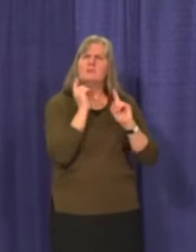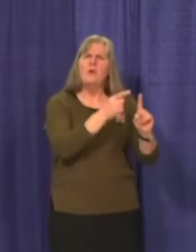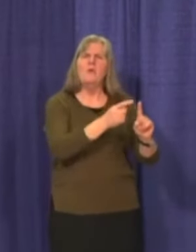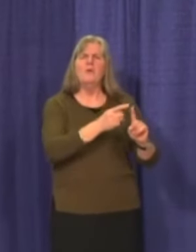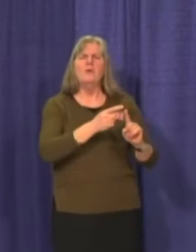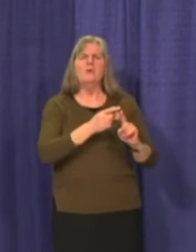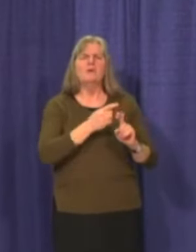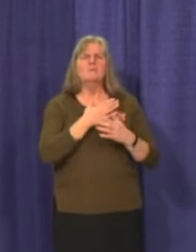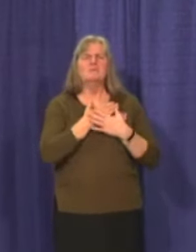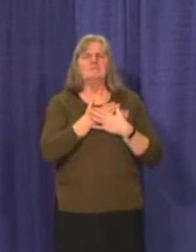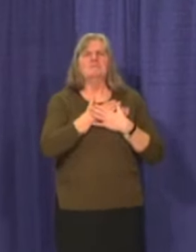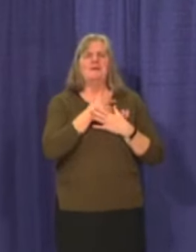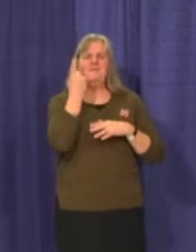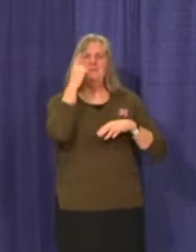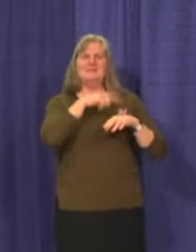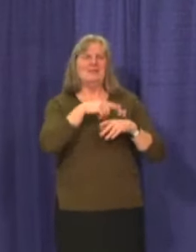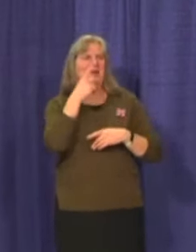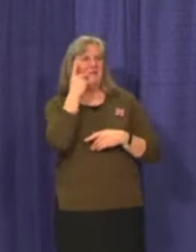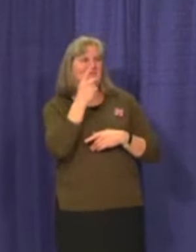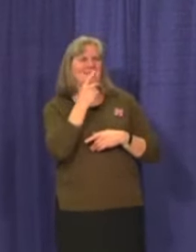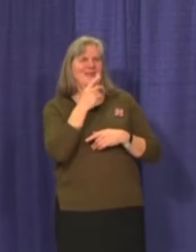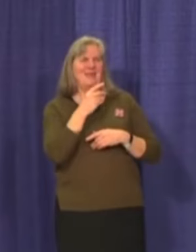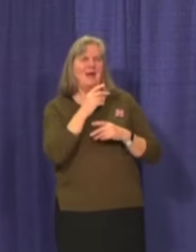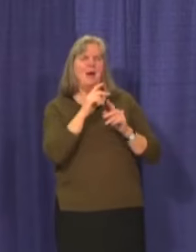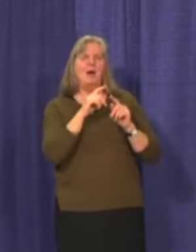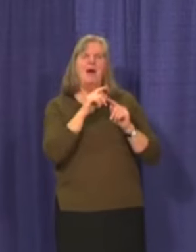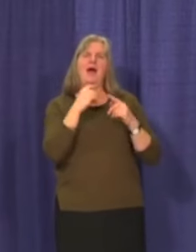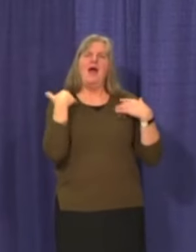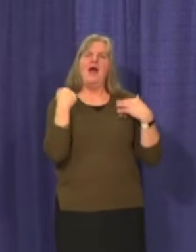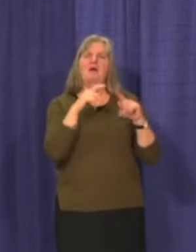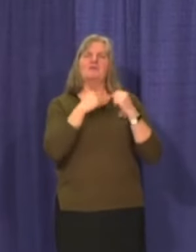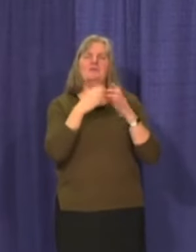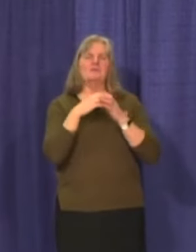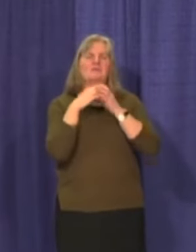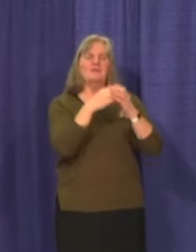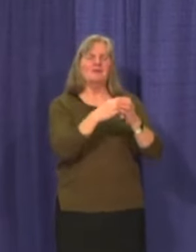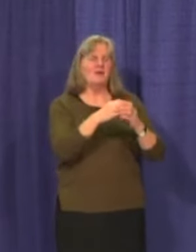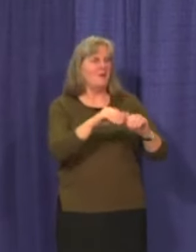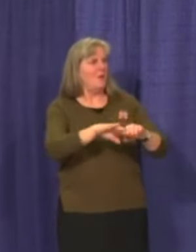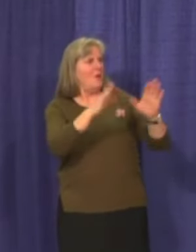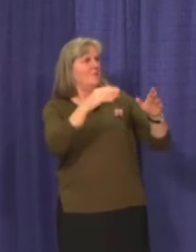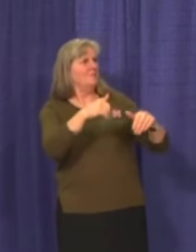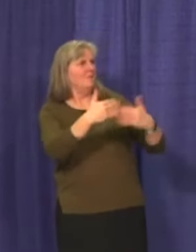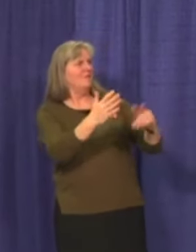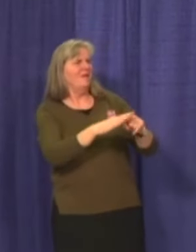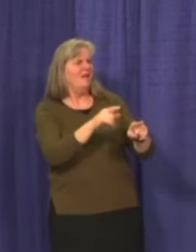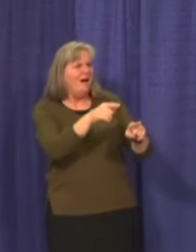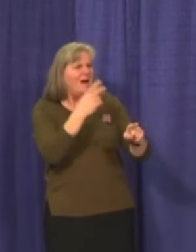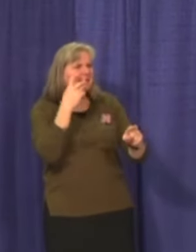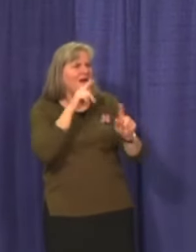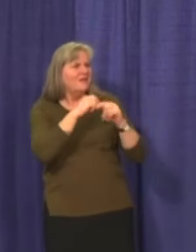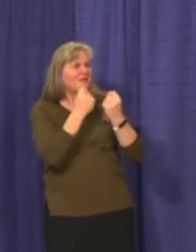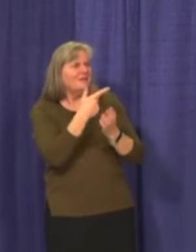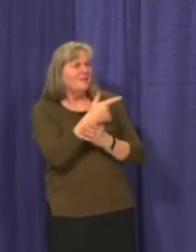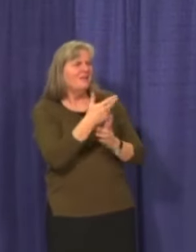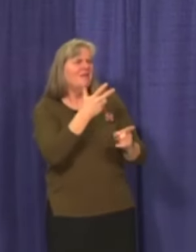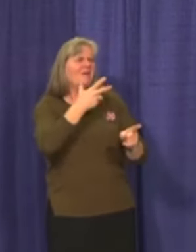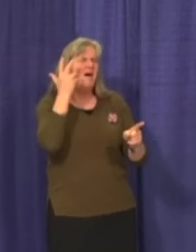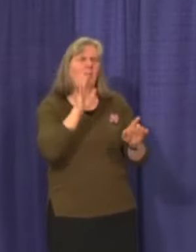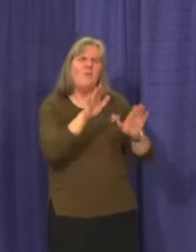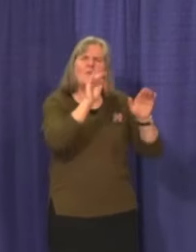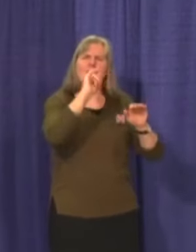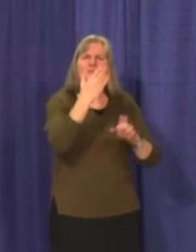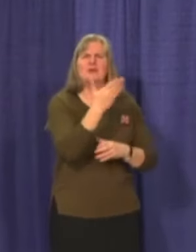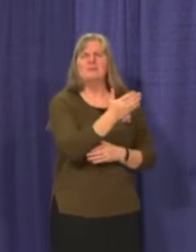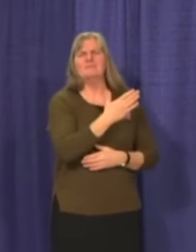I just, that was my first time seeing the mobile clinic at work. And I just want to say to the teams that were there working, you're doing a fantastic